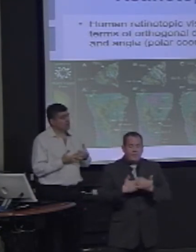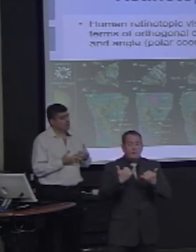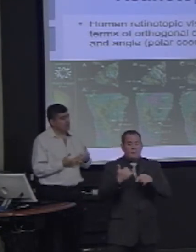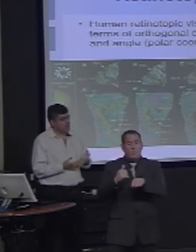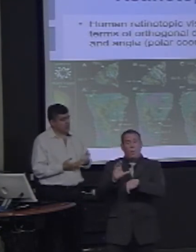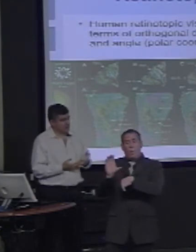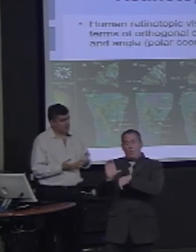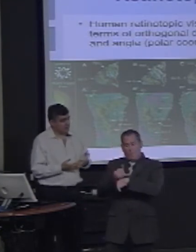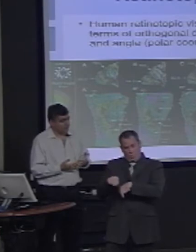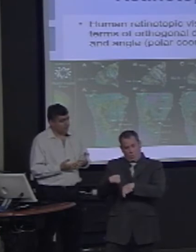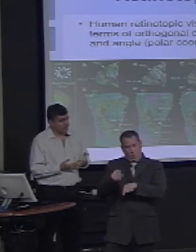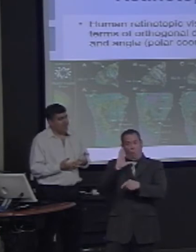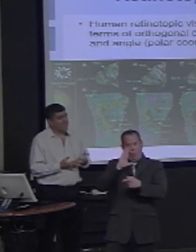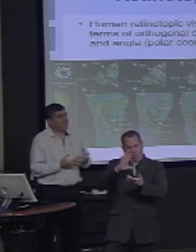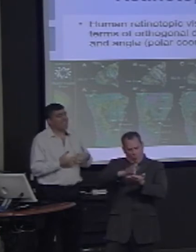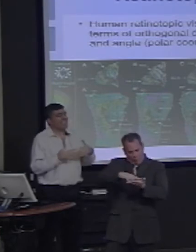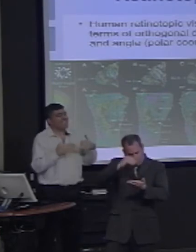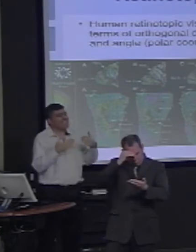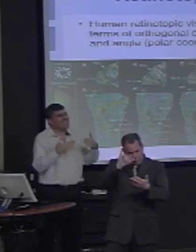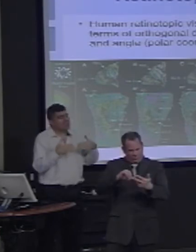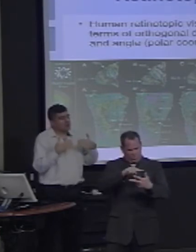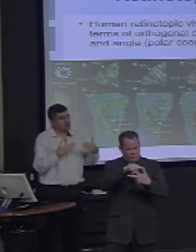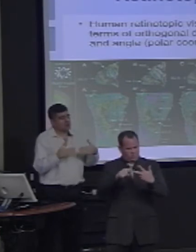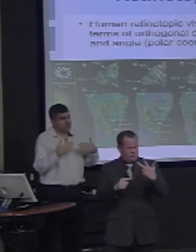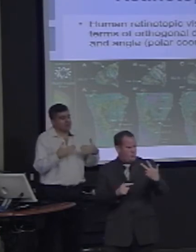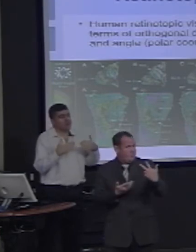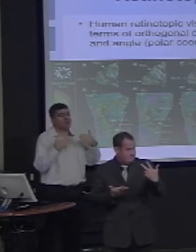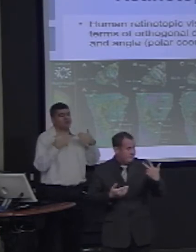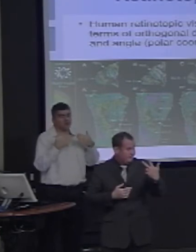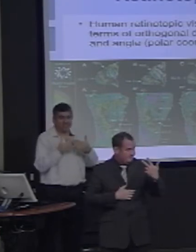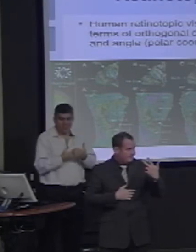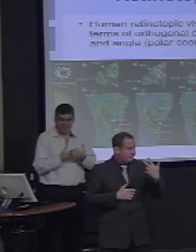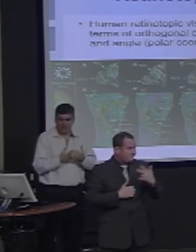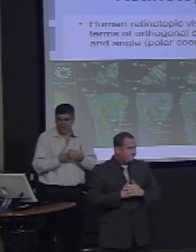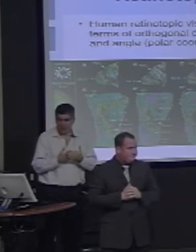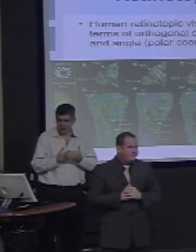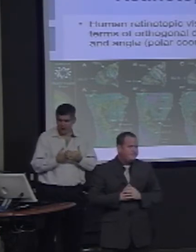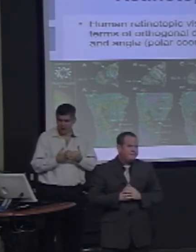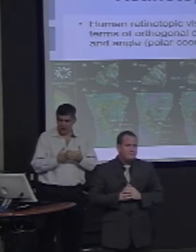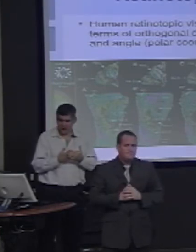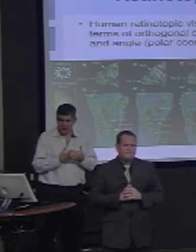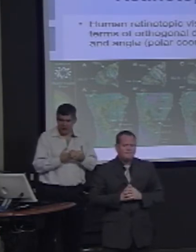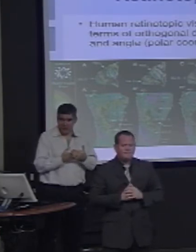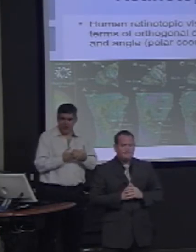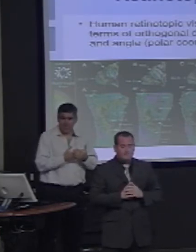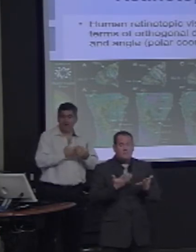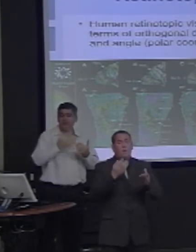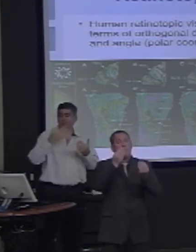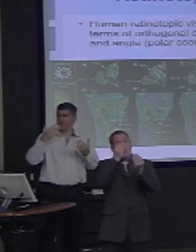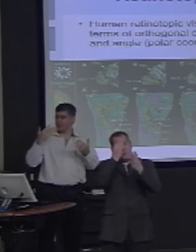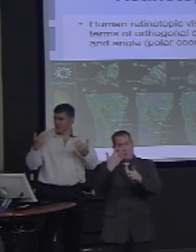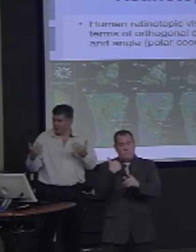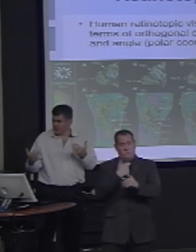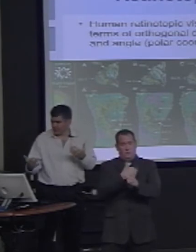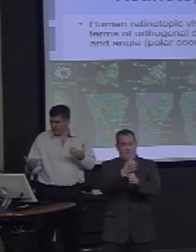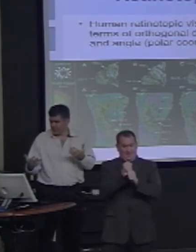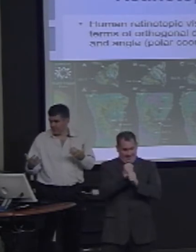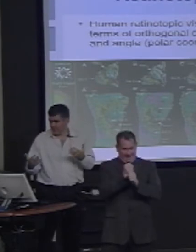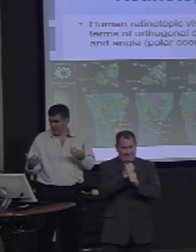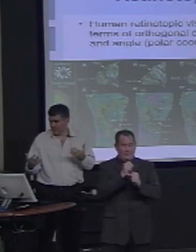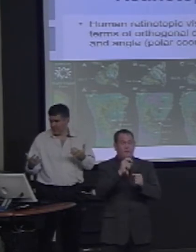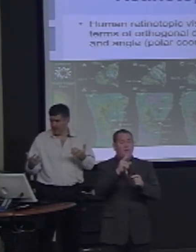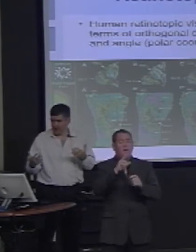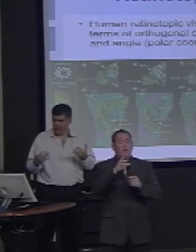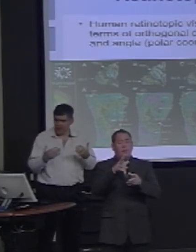visual information is that central, information from central vision versus peripheral